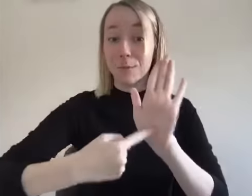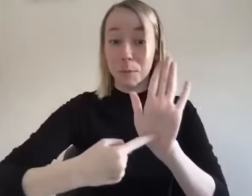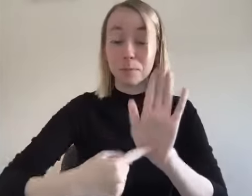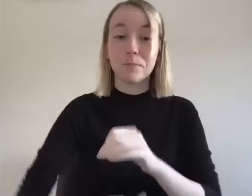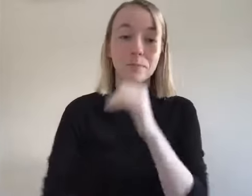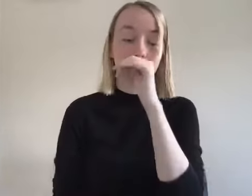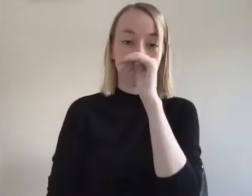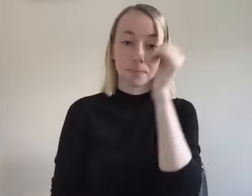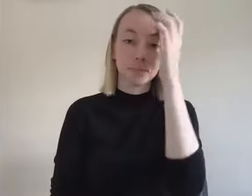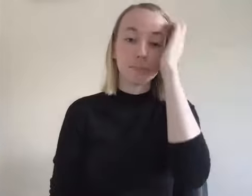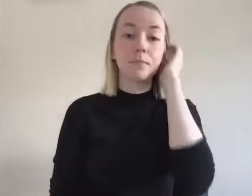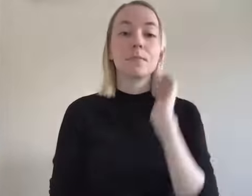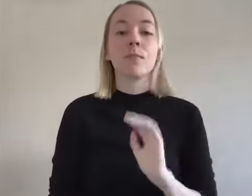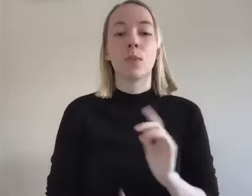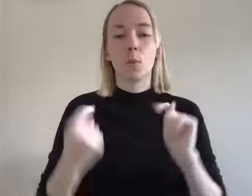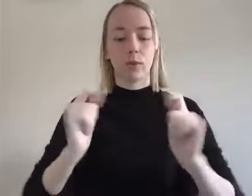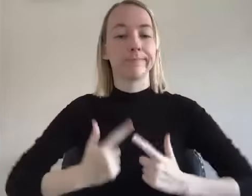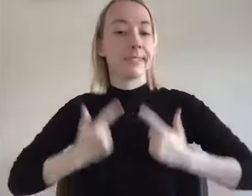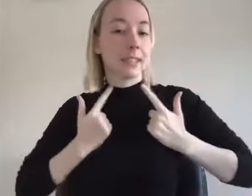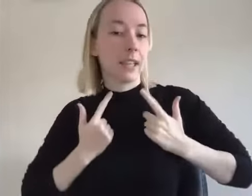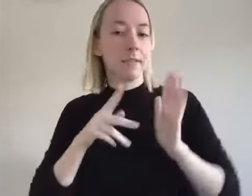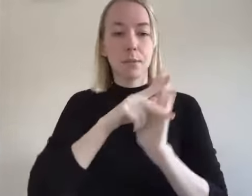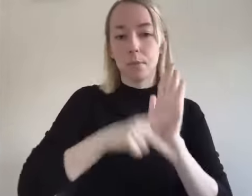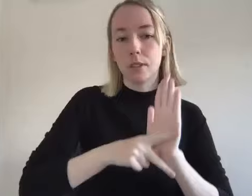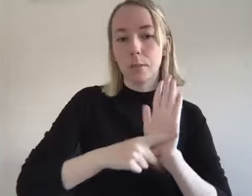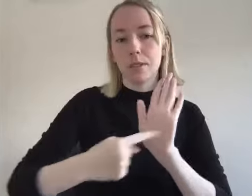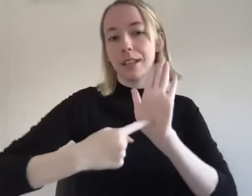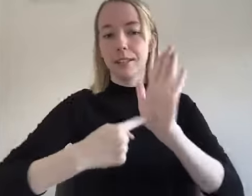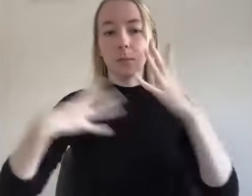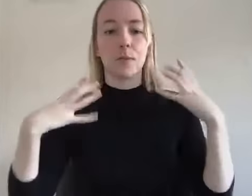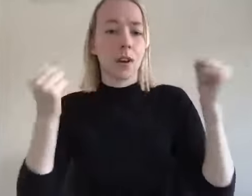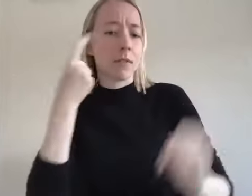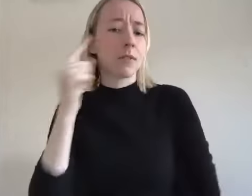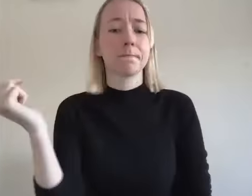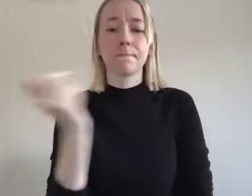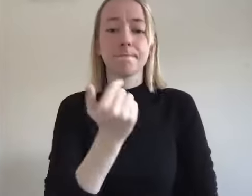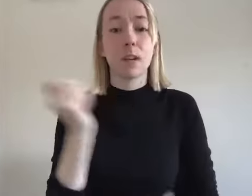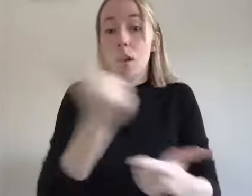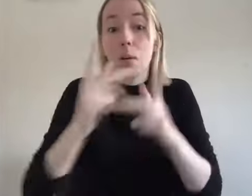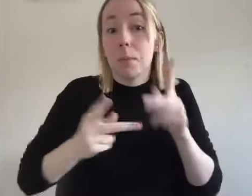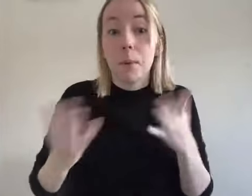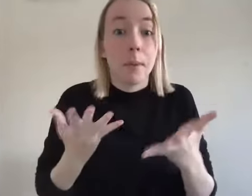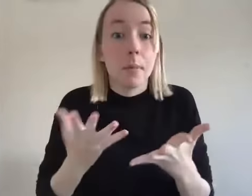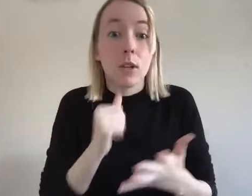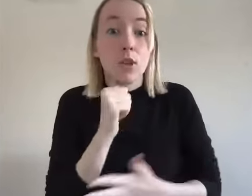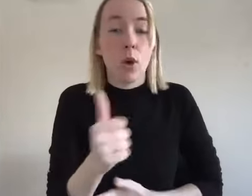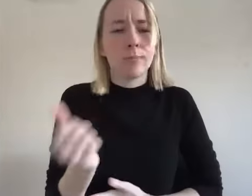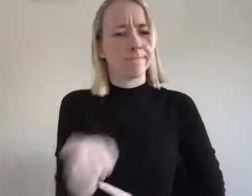example you know when alan on we really i try we try to live these principles and be an example of recovery for those who who may not